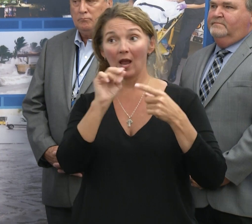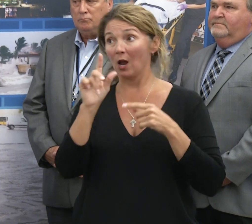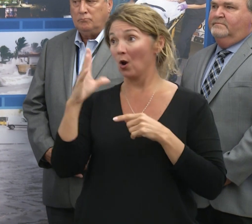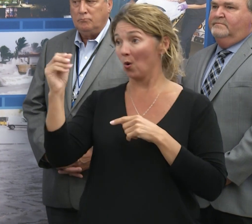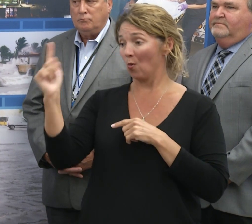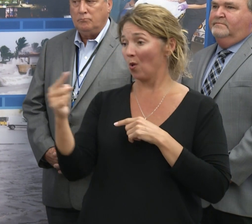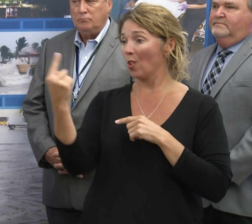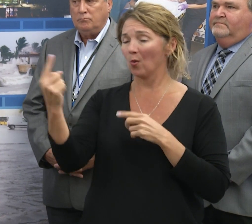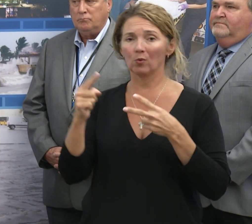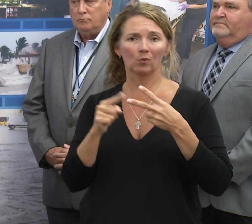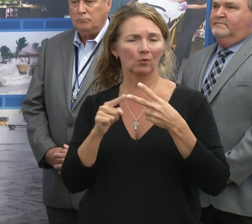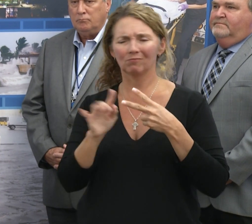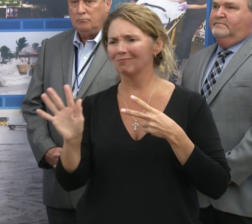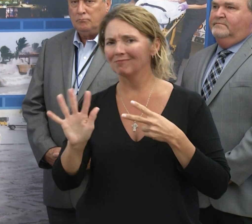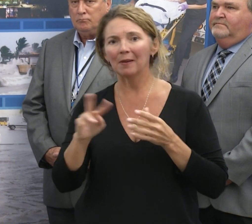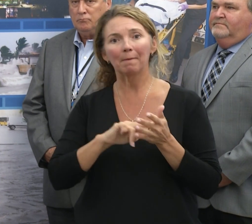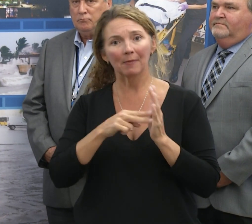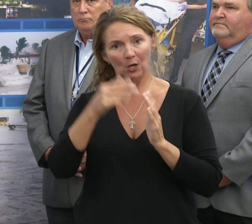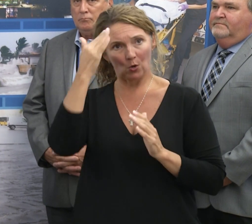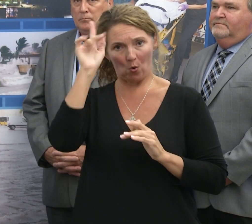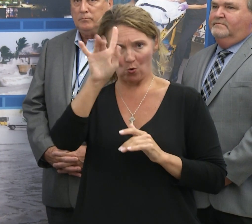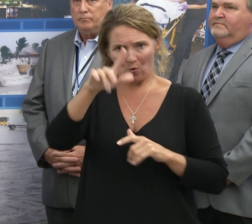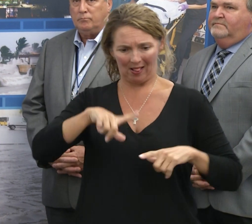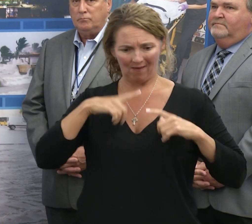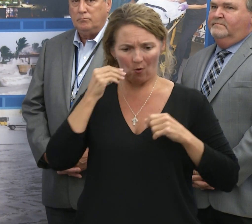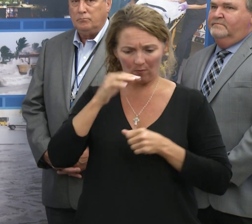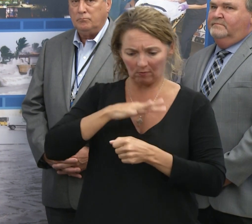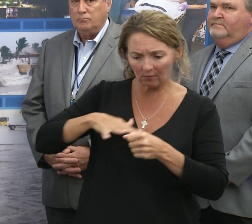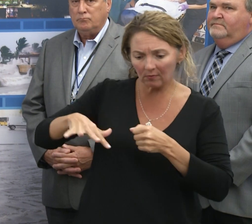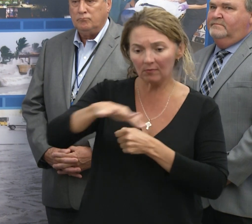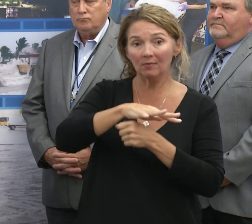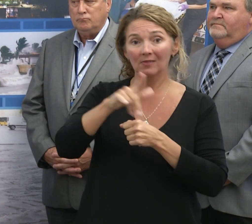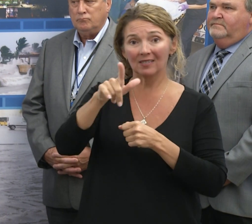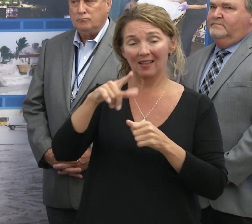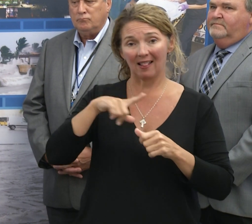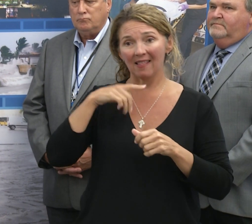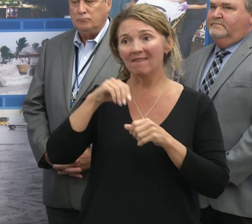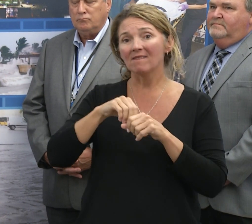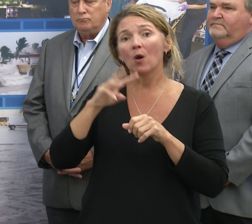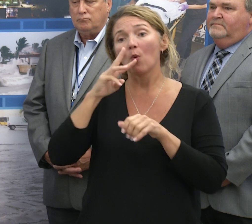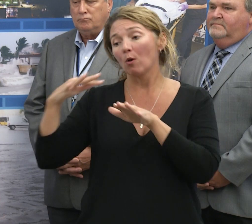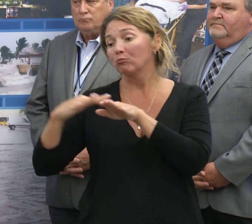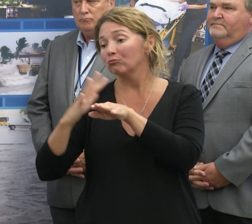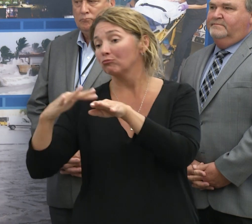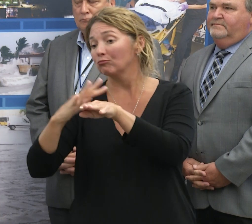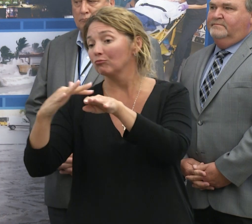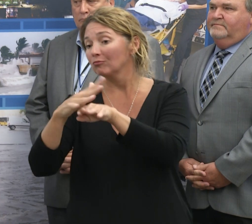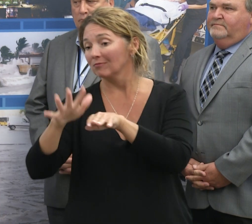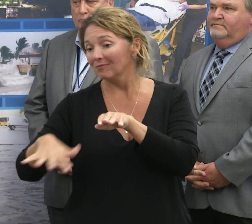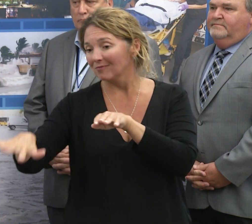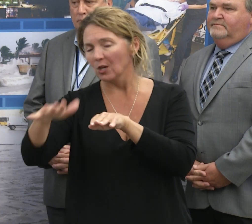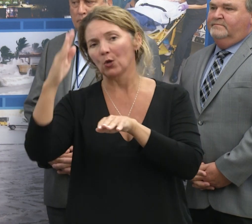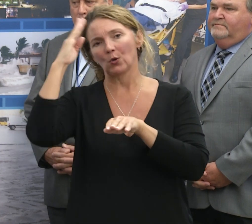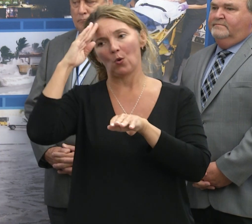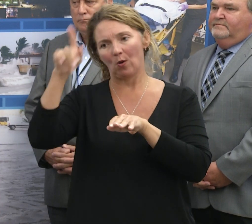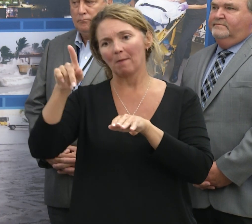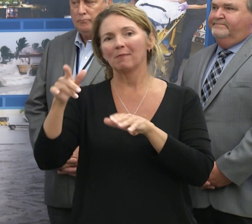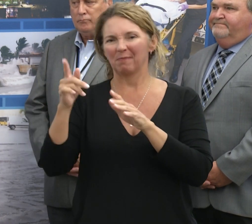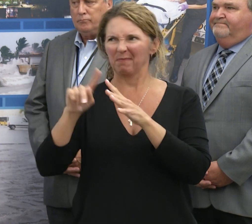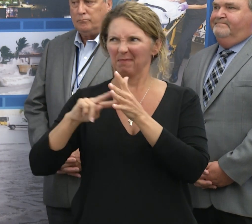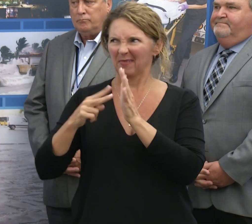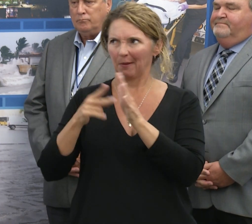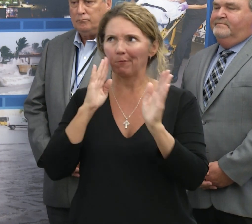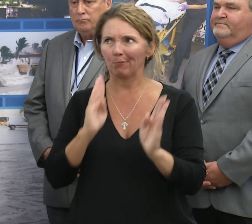alone, which means know where you live. If you're truly living in a coastal area, know that you need to likely